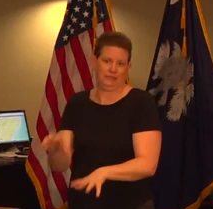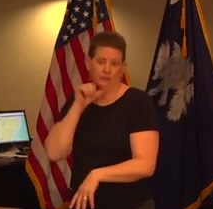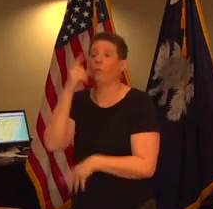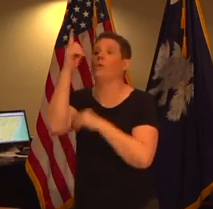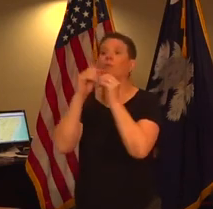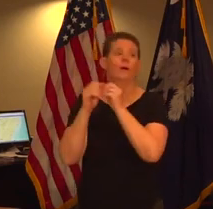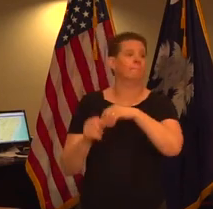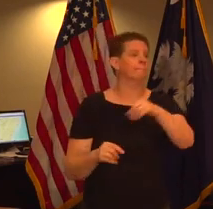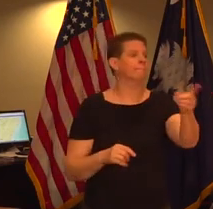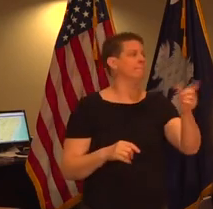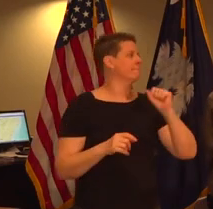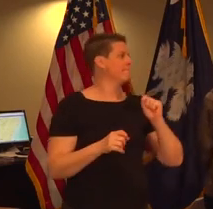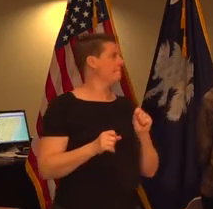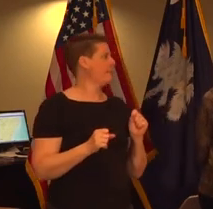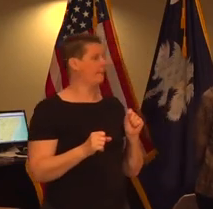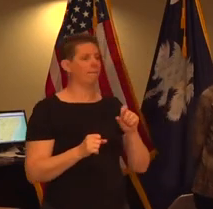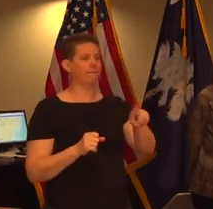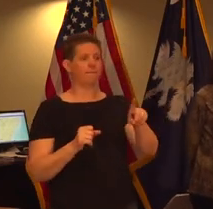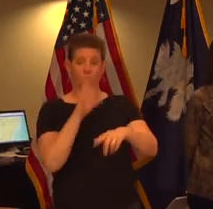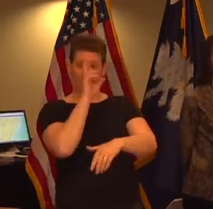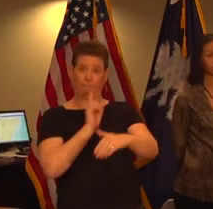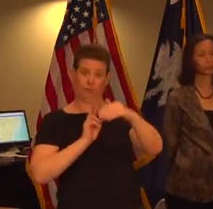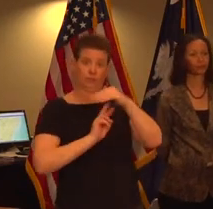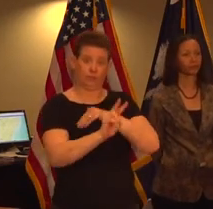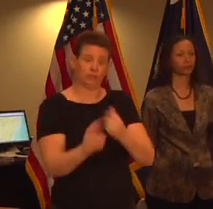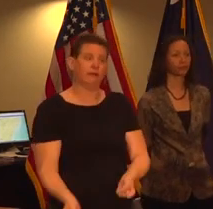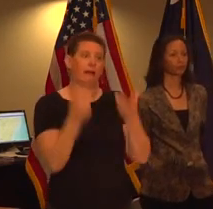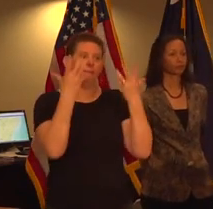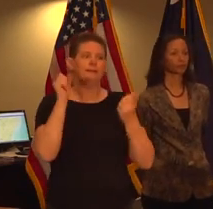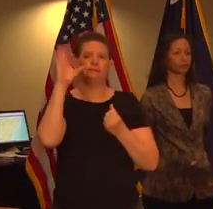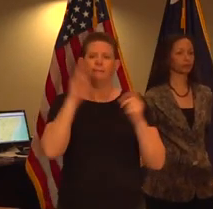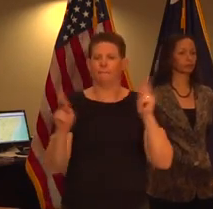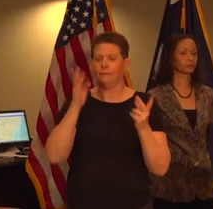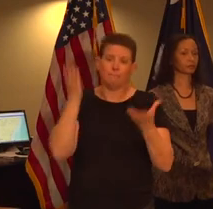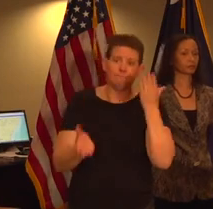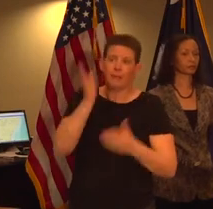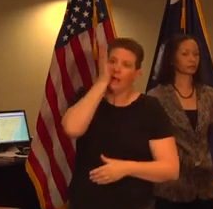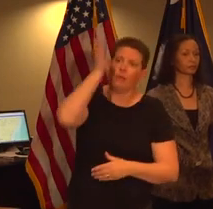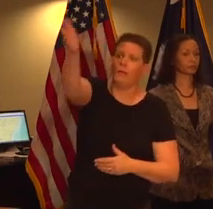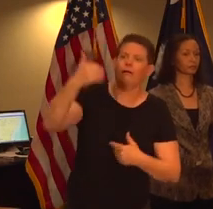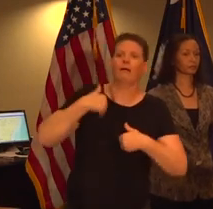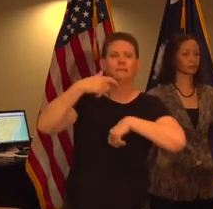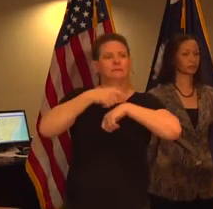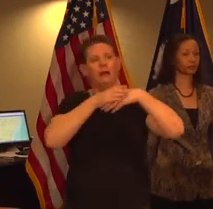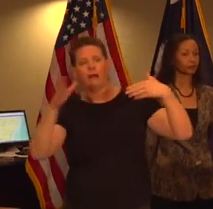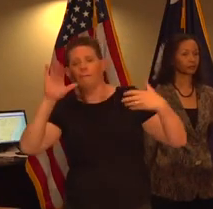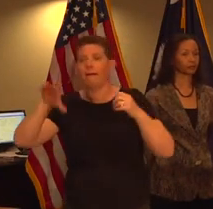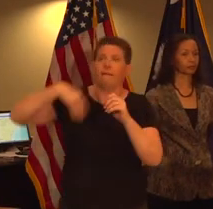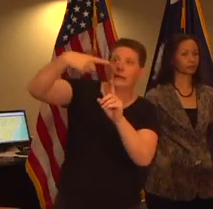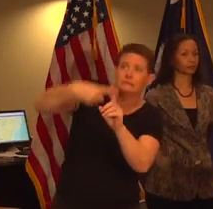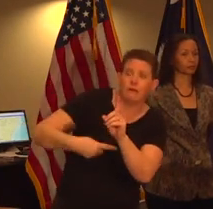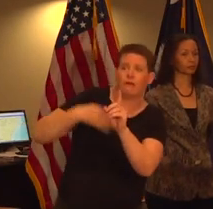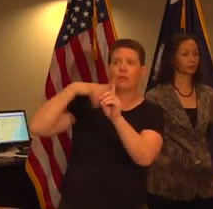question do we have a projection of how many south carolinians may end up having this in a timeline maybe by next month